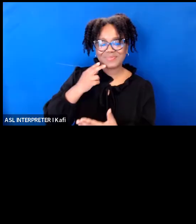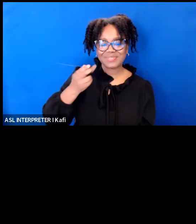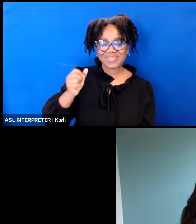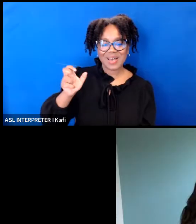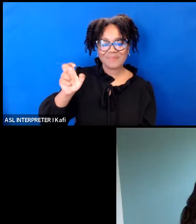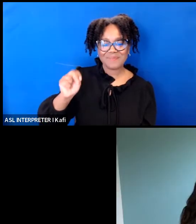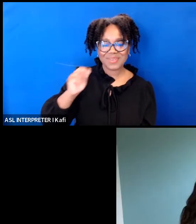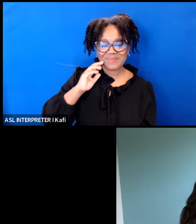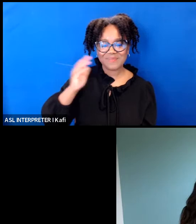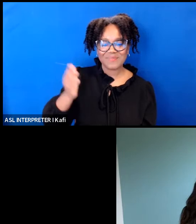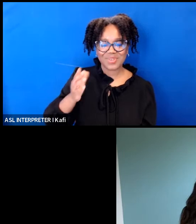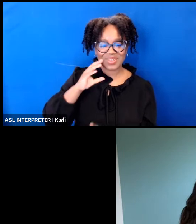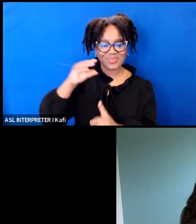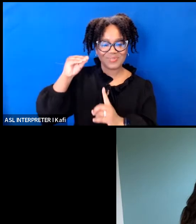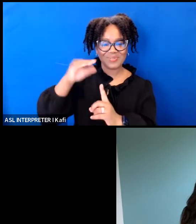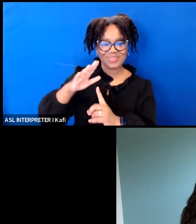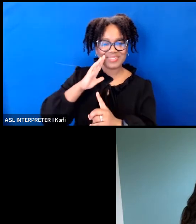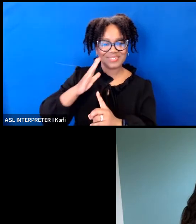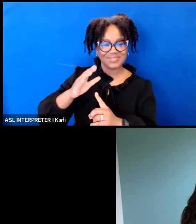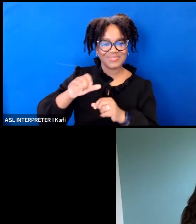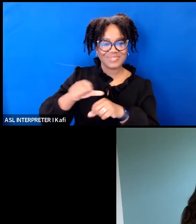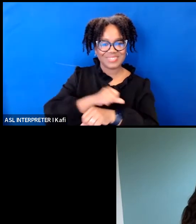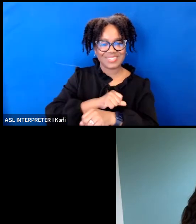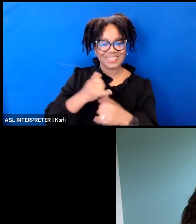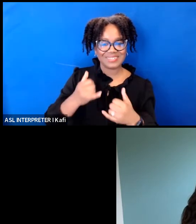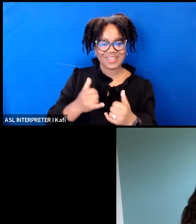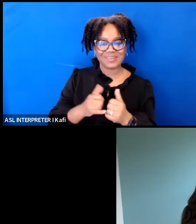awesome all right i got you up here now